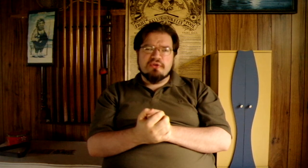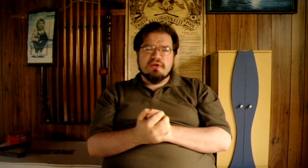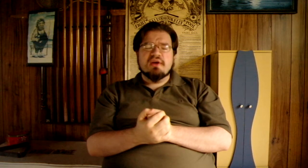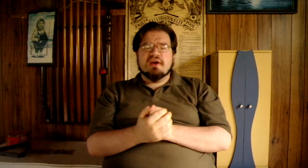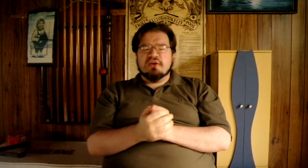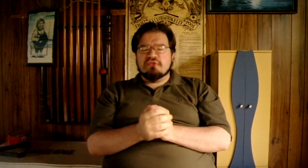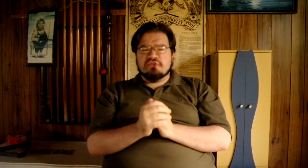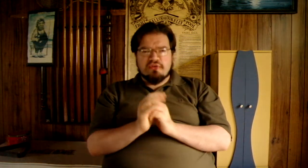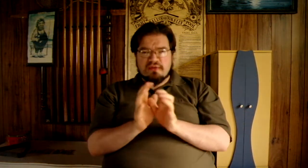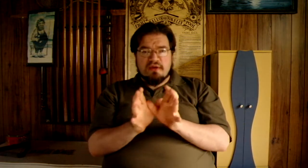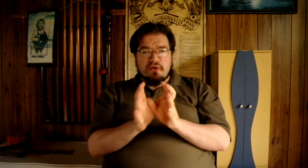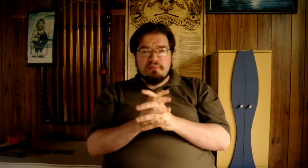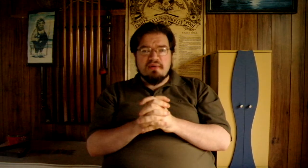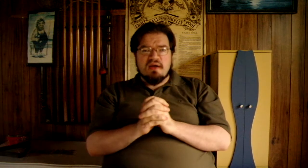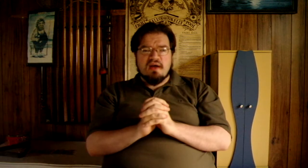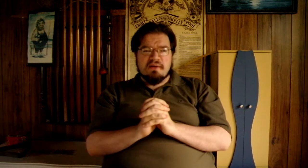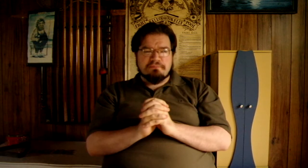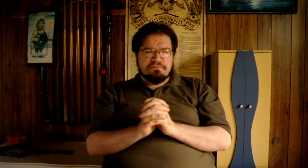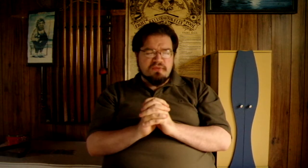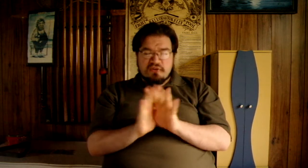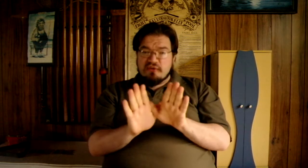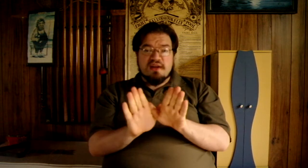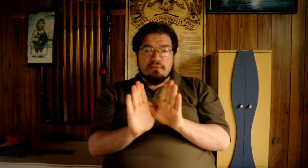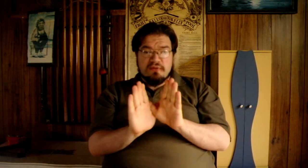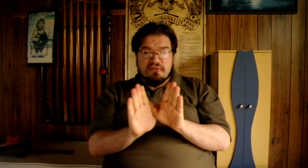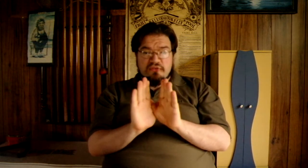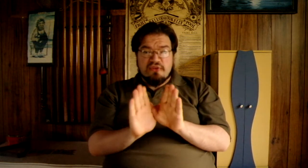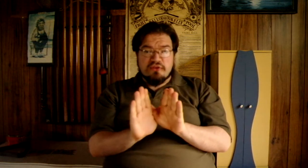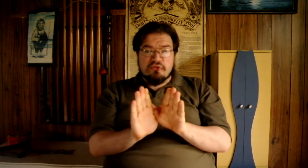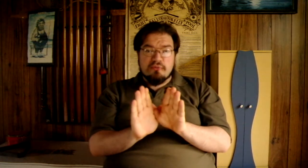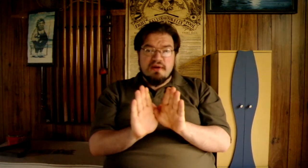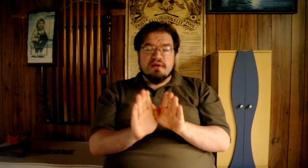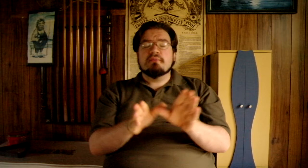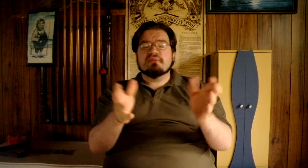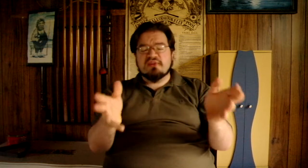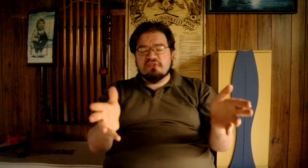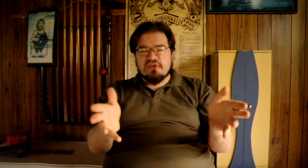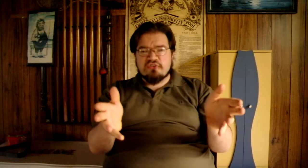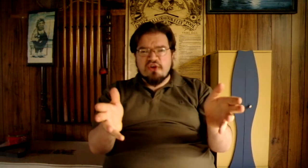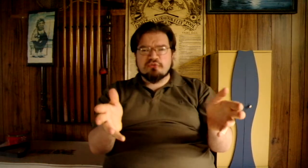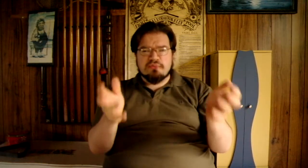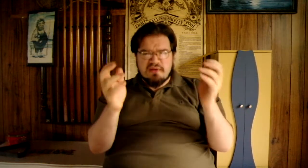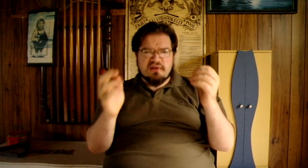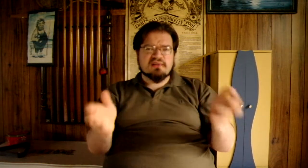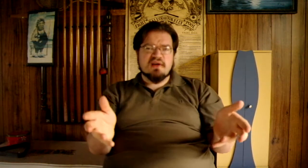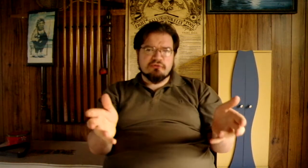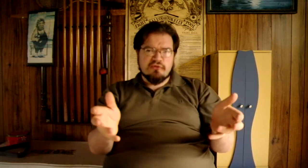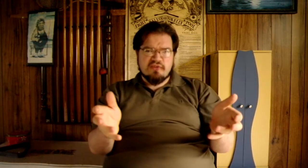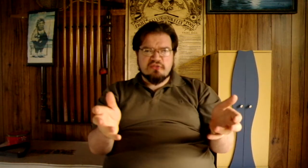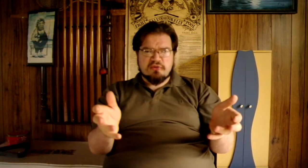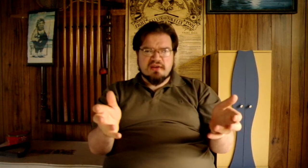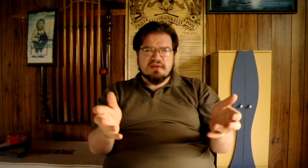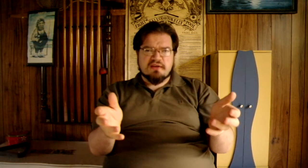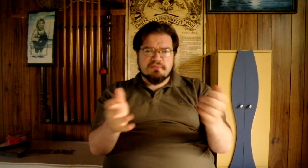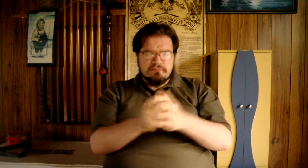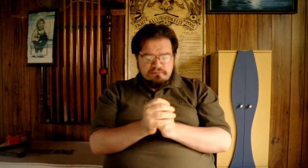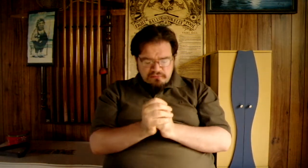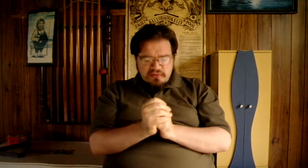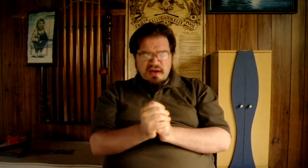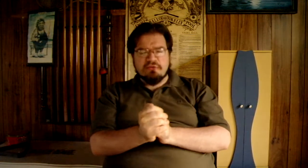and I certainly hope that if anyone thinks they can do better please get in touch with me. I'd love to revise my technique. Have a good